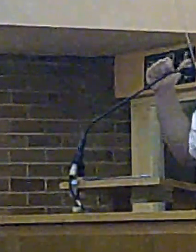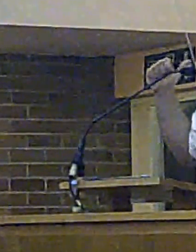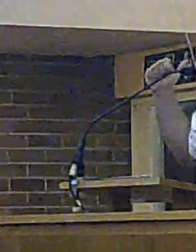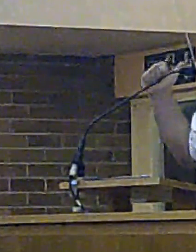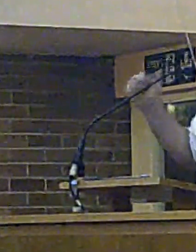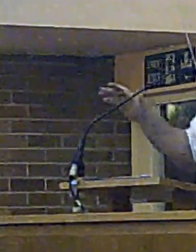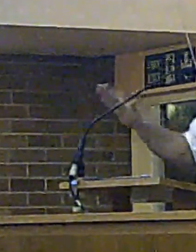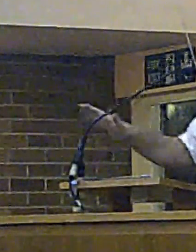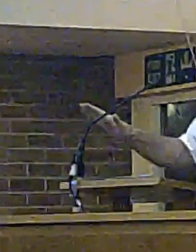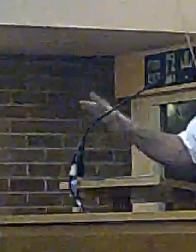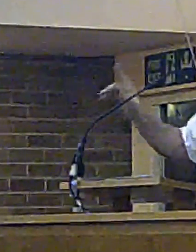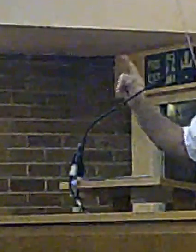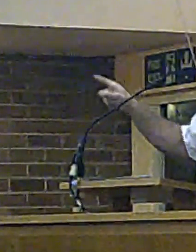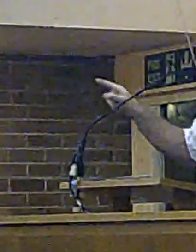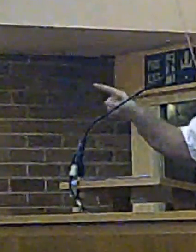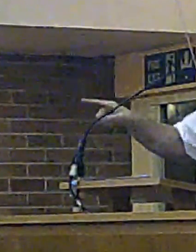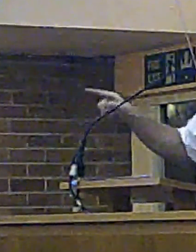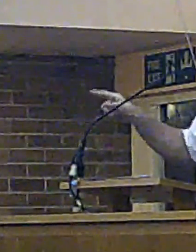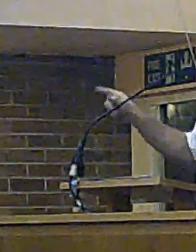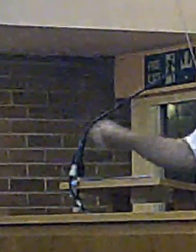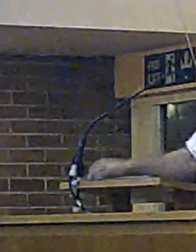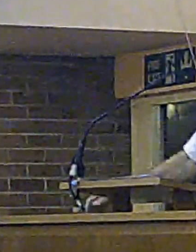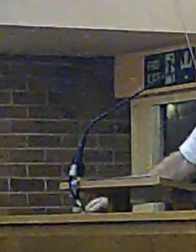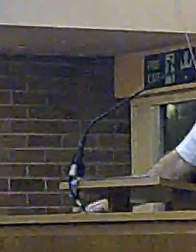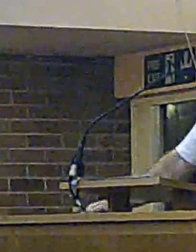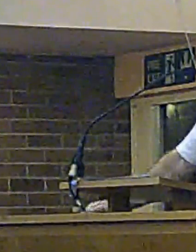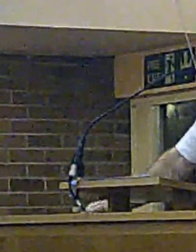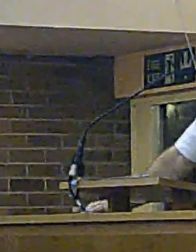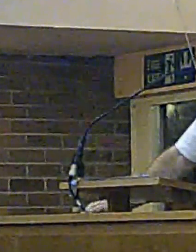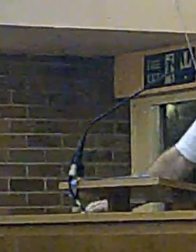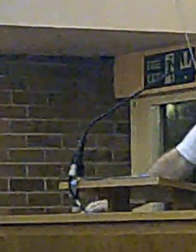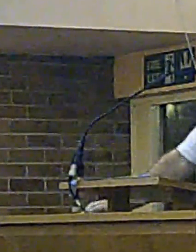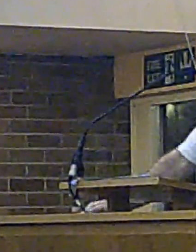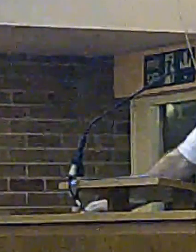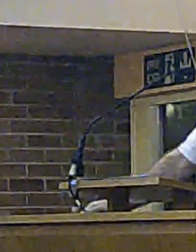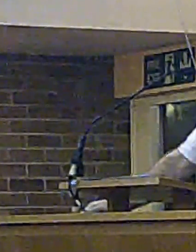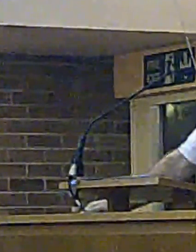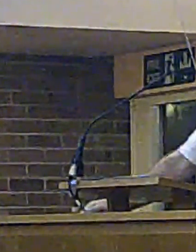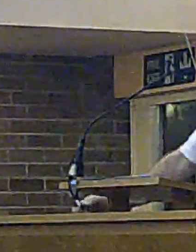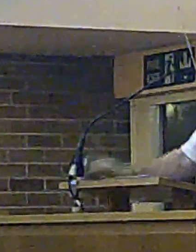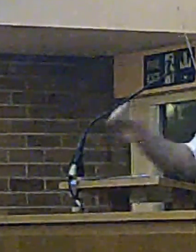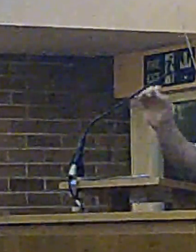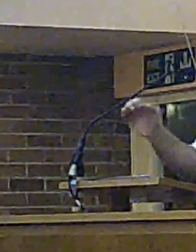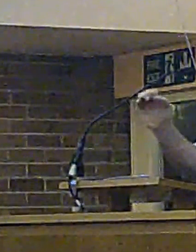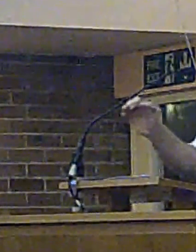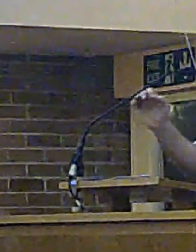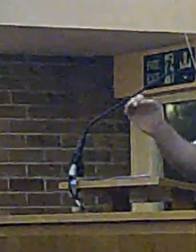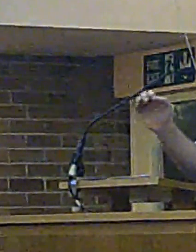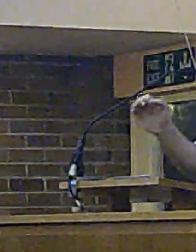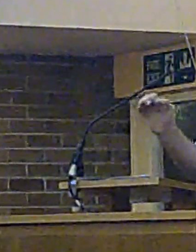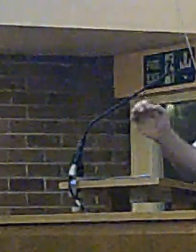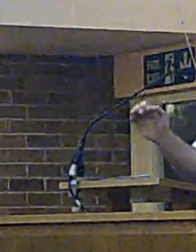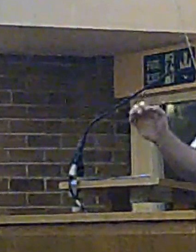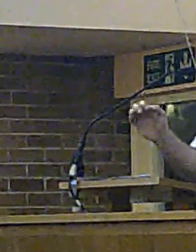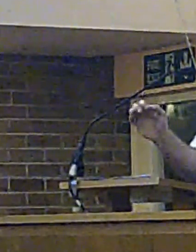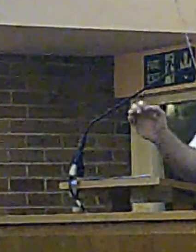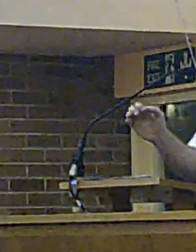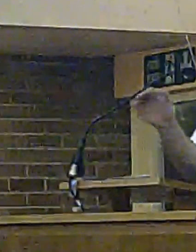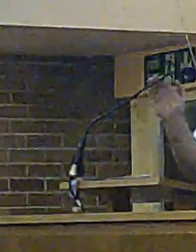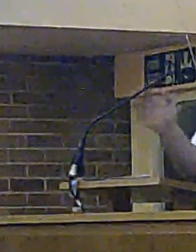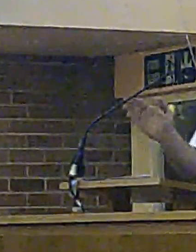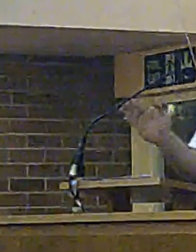Act. I'll take, I'll cover the point that you make later on in the presentation. Need to make that clear now.